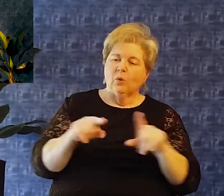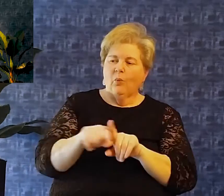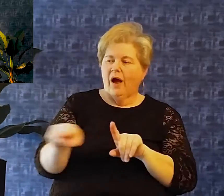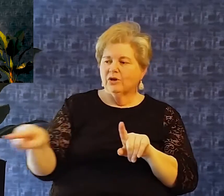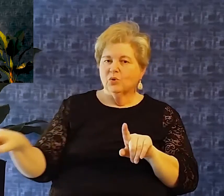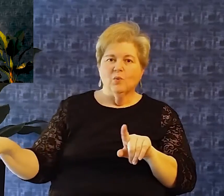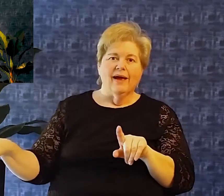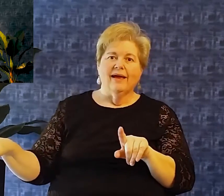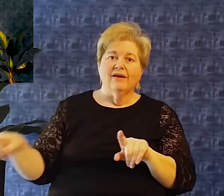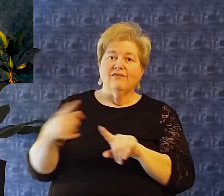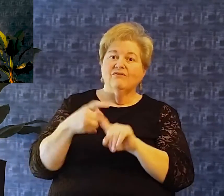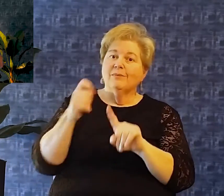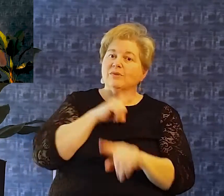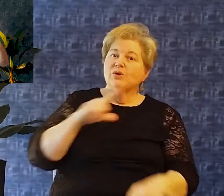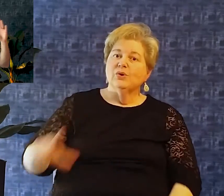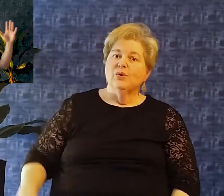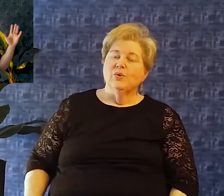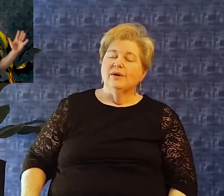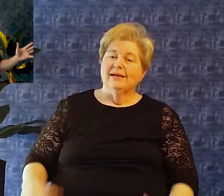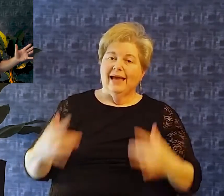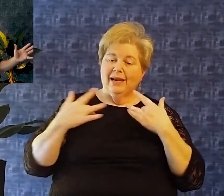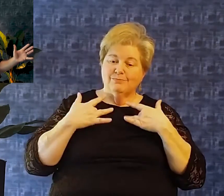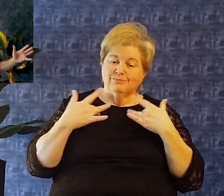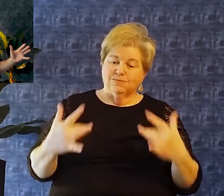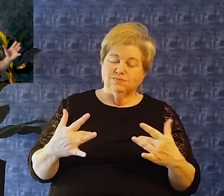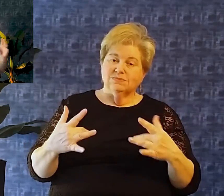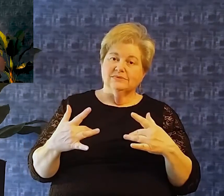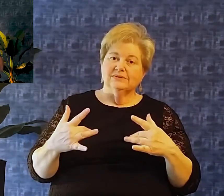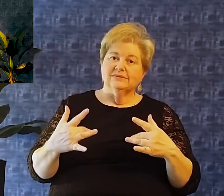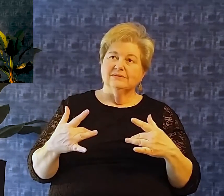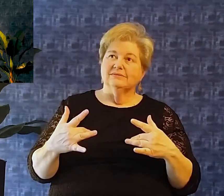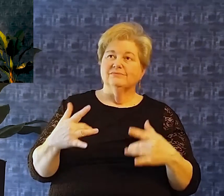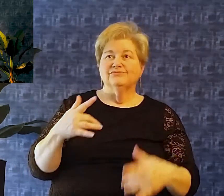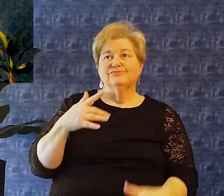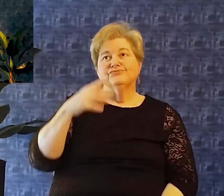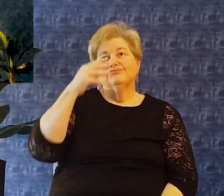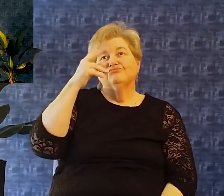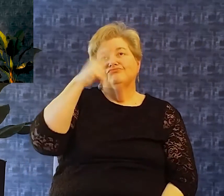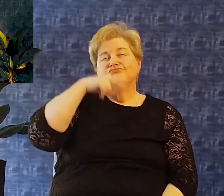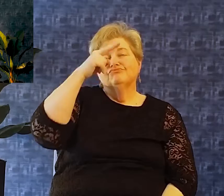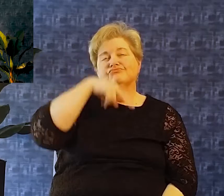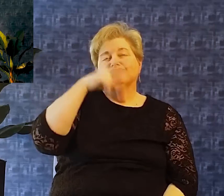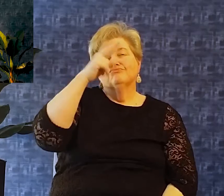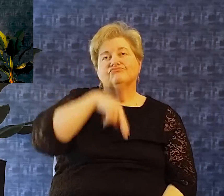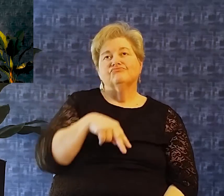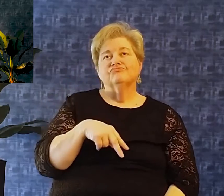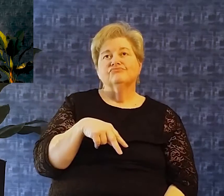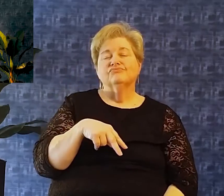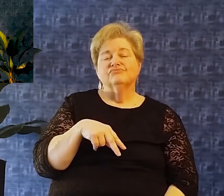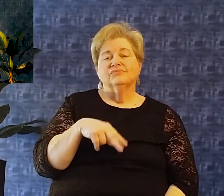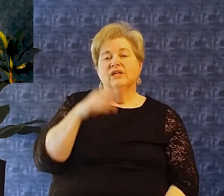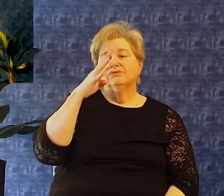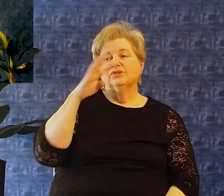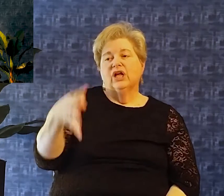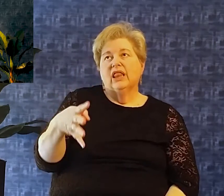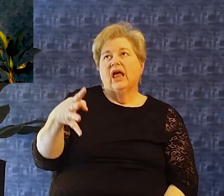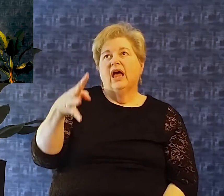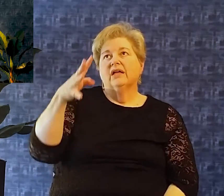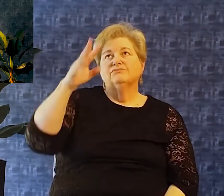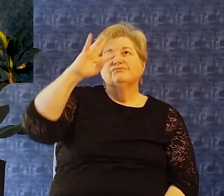propensity to wander away from the lord He had a tendency to become complacent He had a tendency to